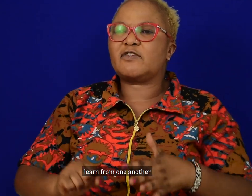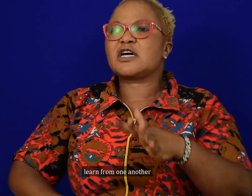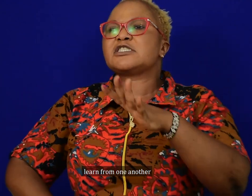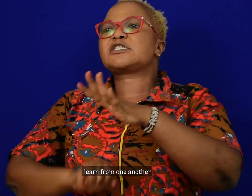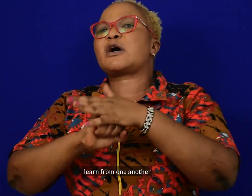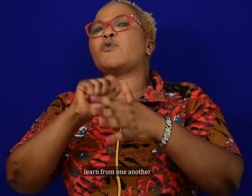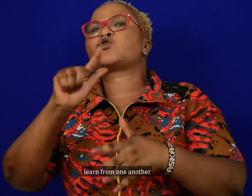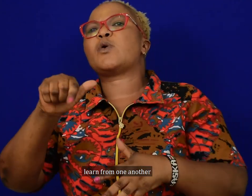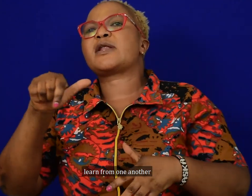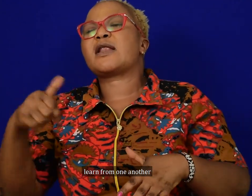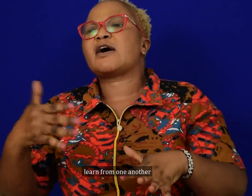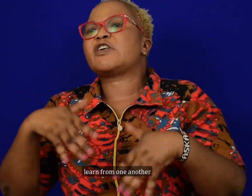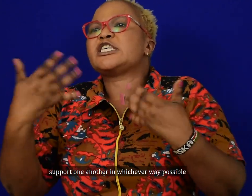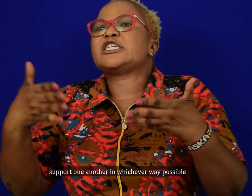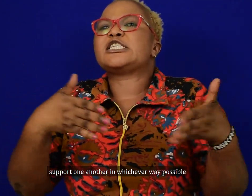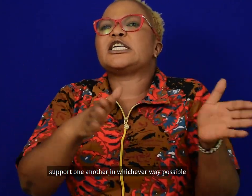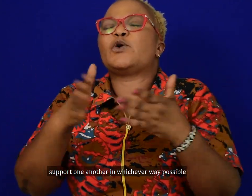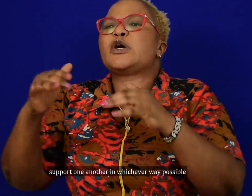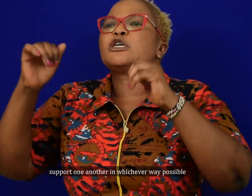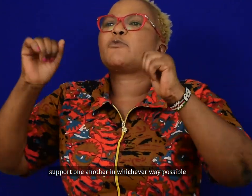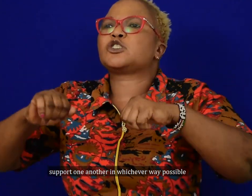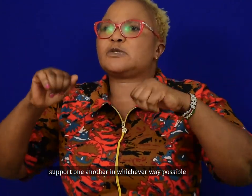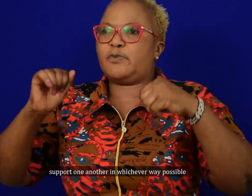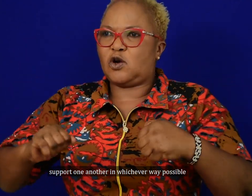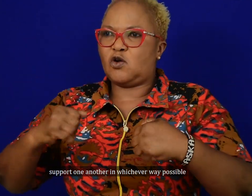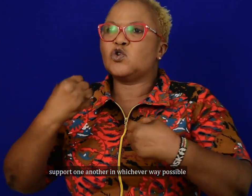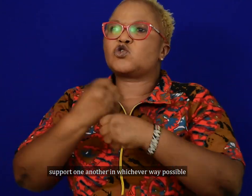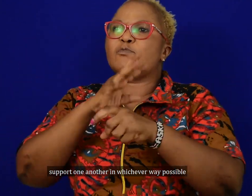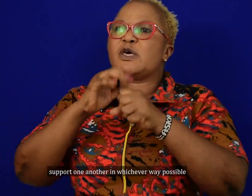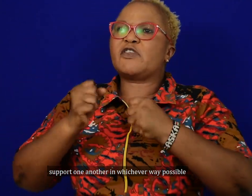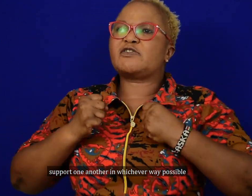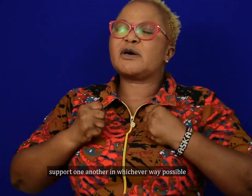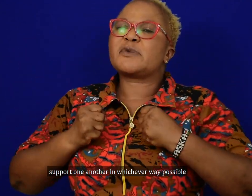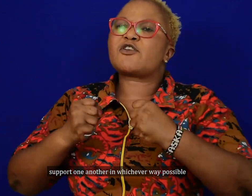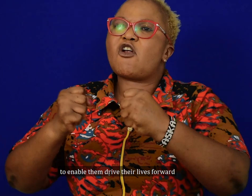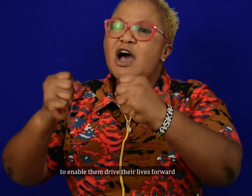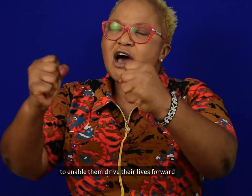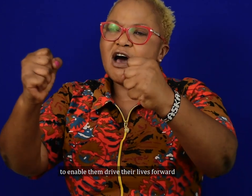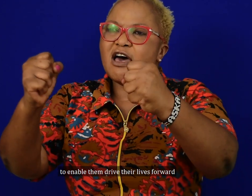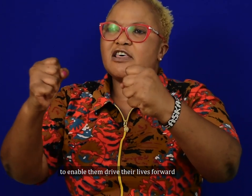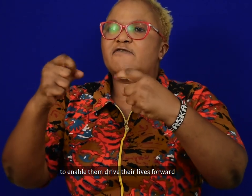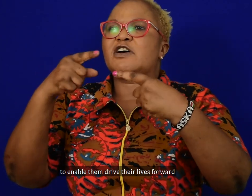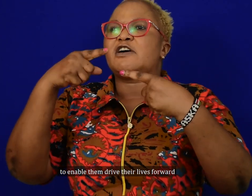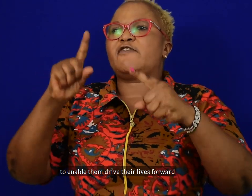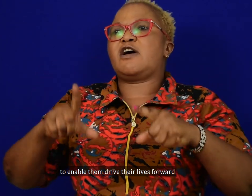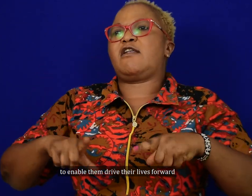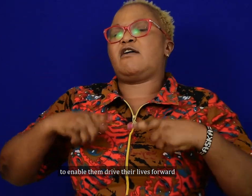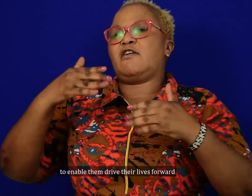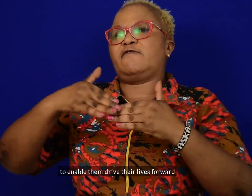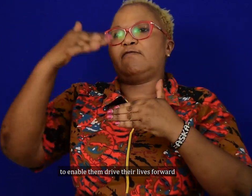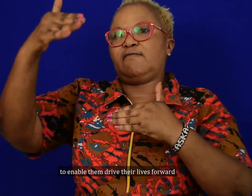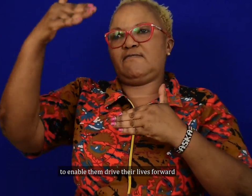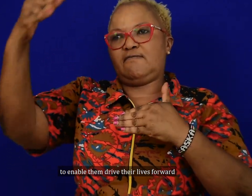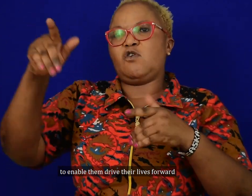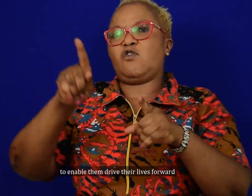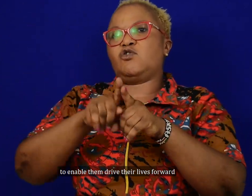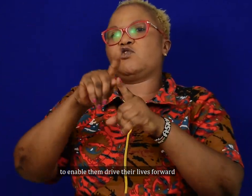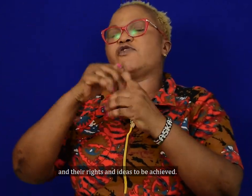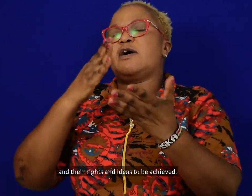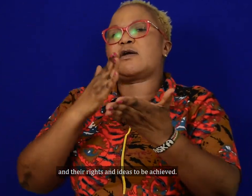learn from one another, support one another in whichever way possible that will enable them to drive their lives forward and their